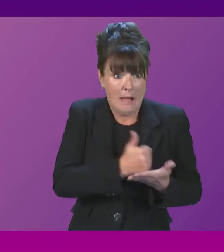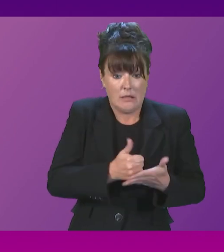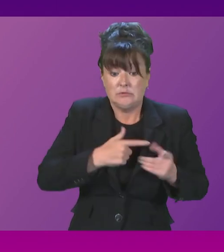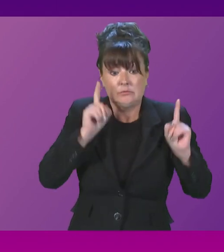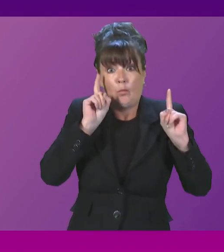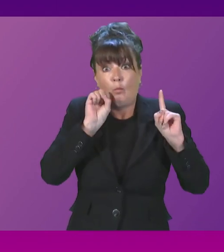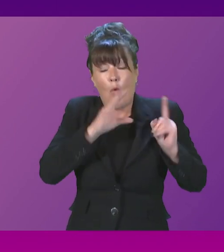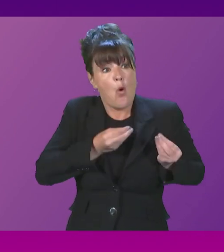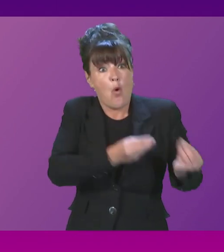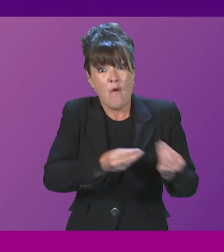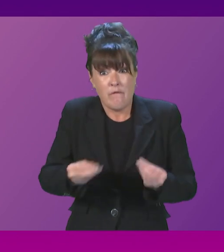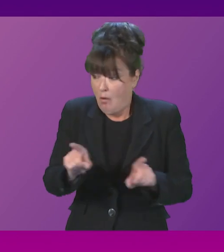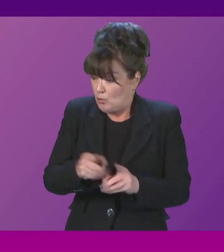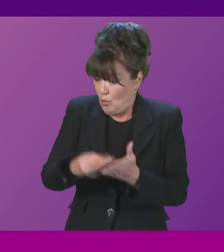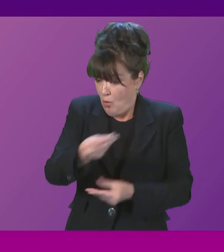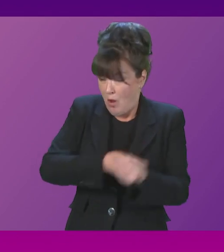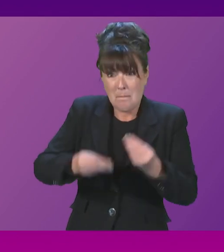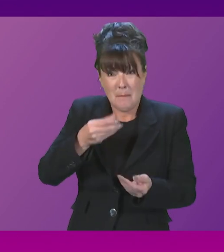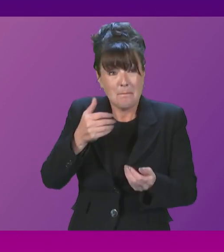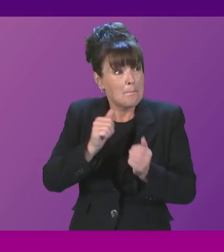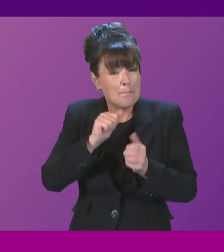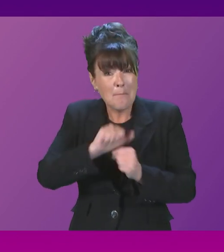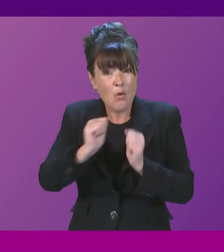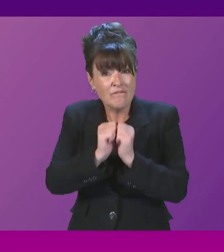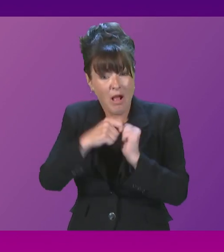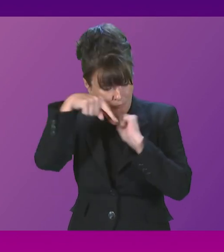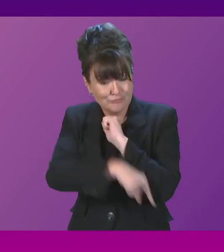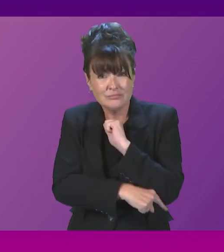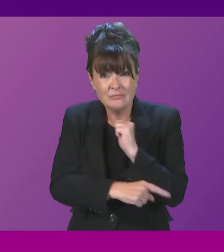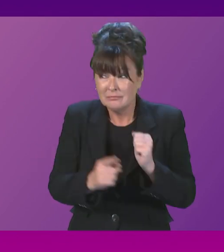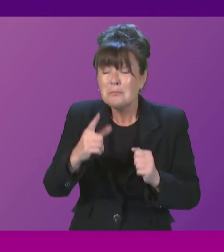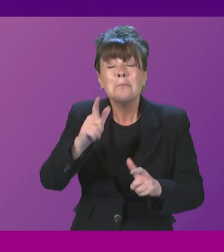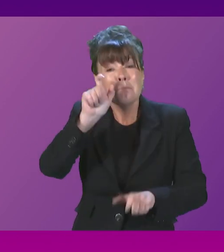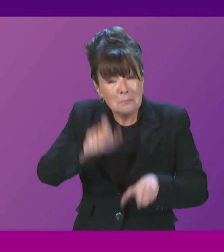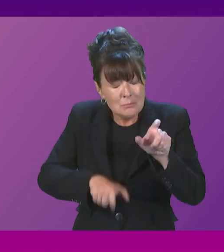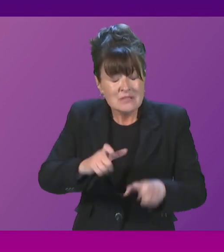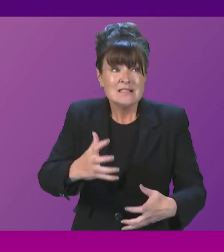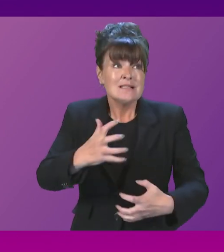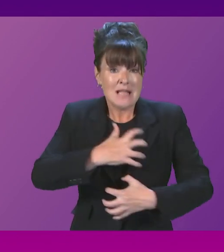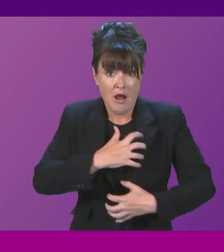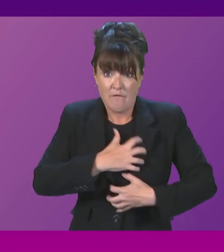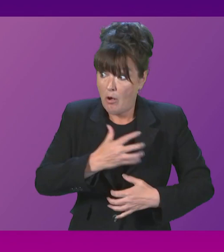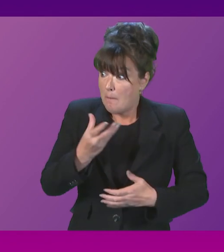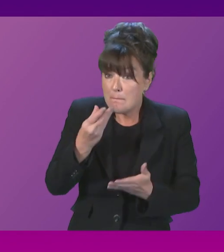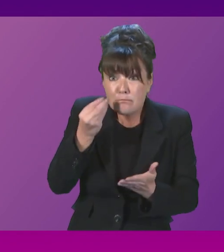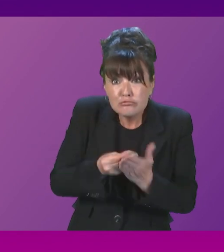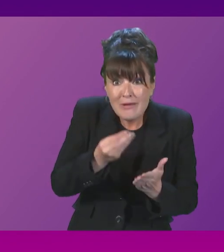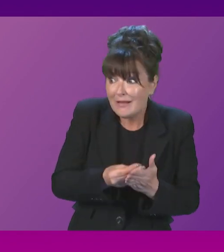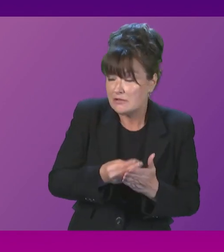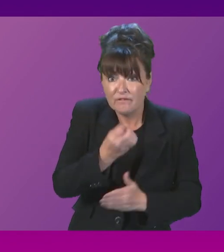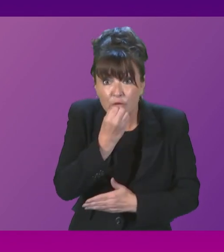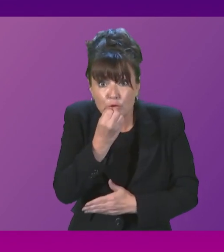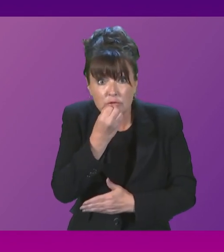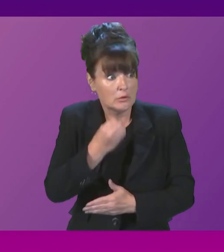what they're doing to the economy generally. People are terrified about the cost of living, about their mortgages,